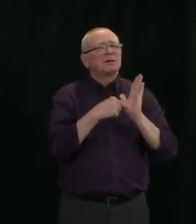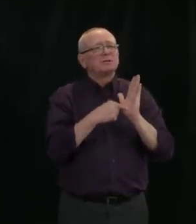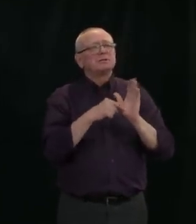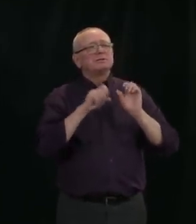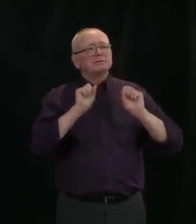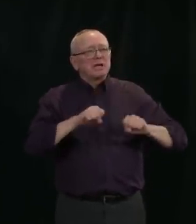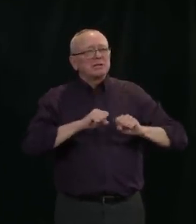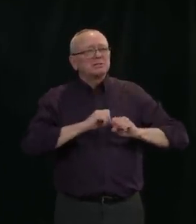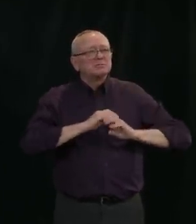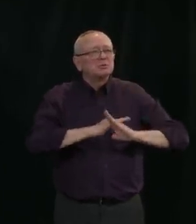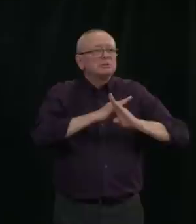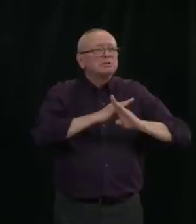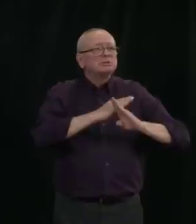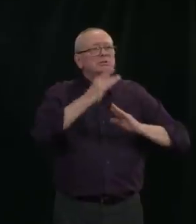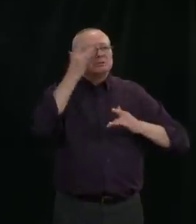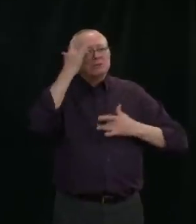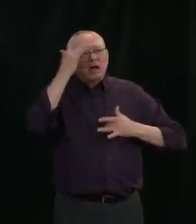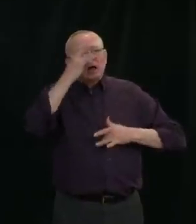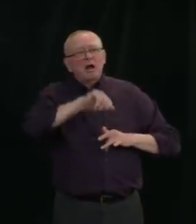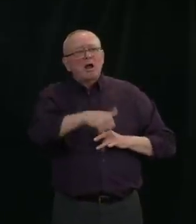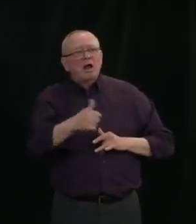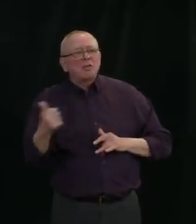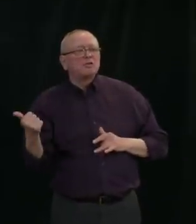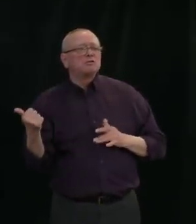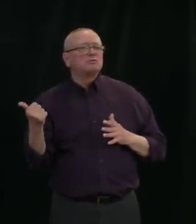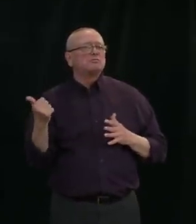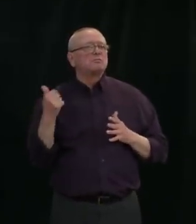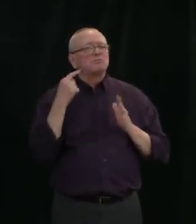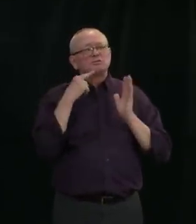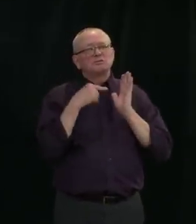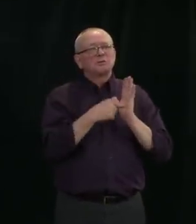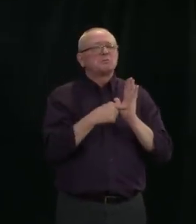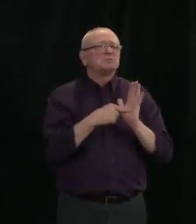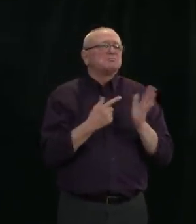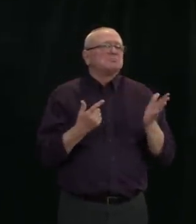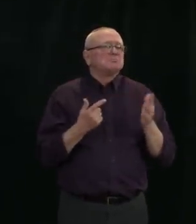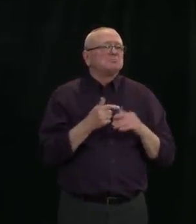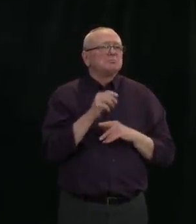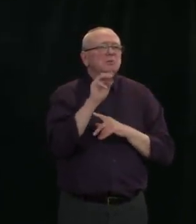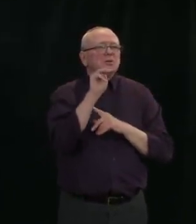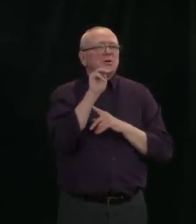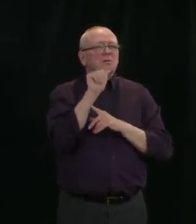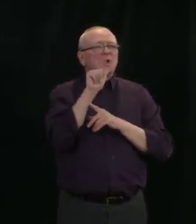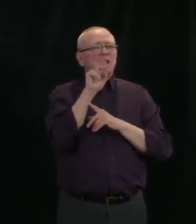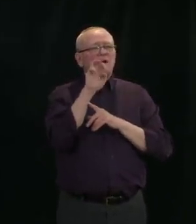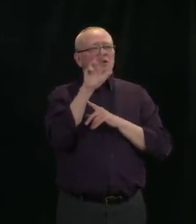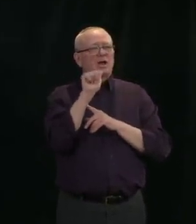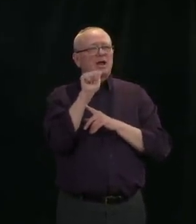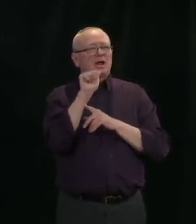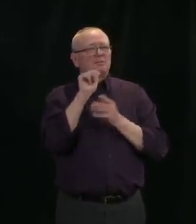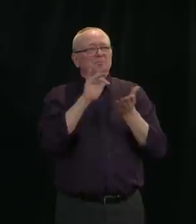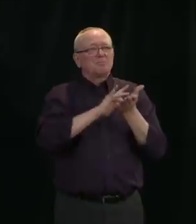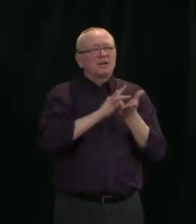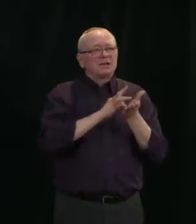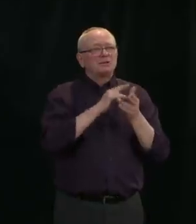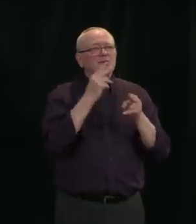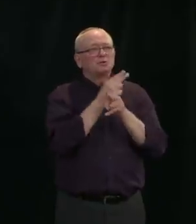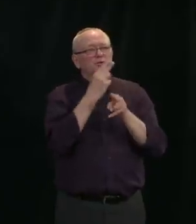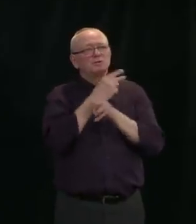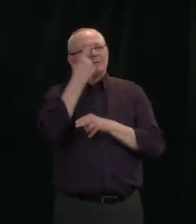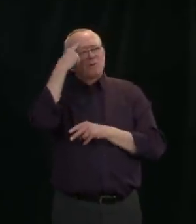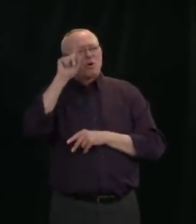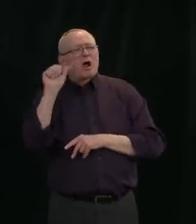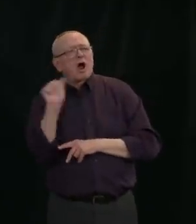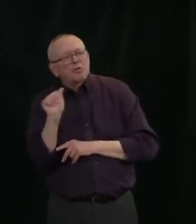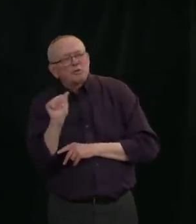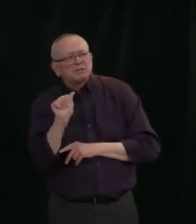for treatment of illnesses like rheumatoid arthritis. And those medications are currently being tested for possible use in COVID